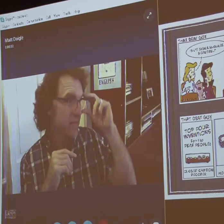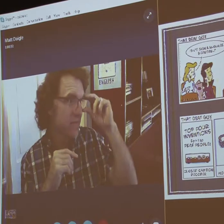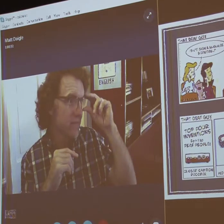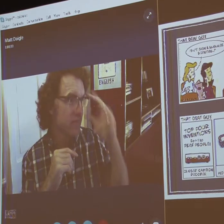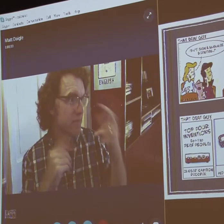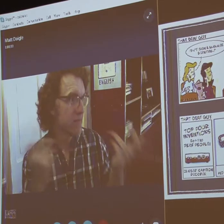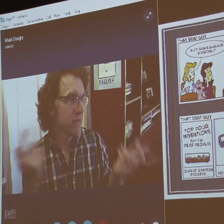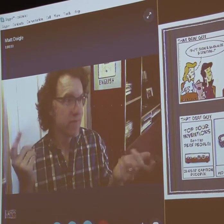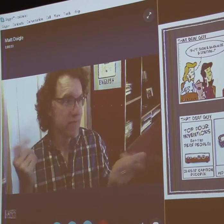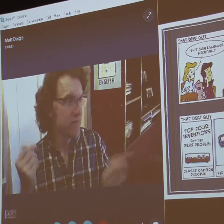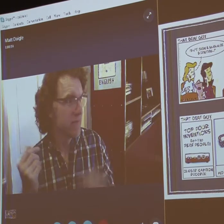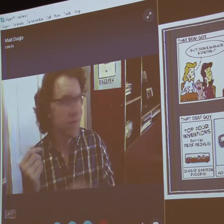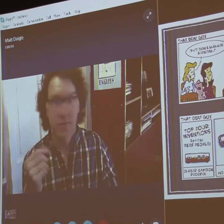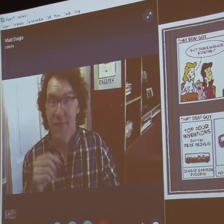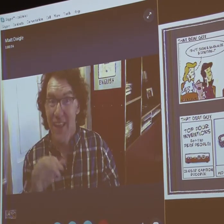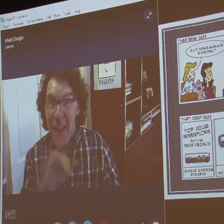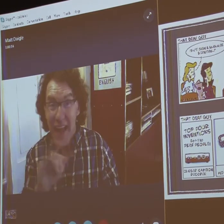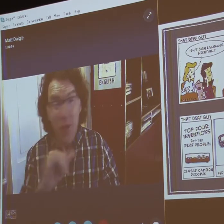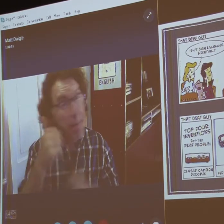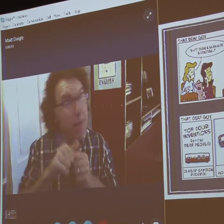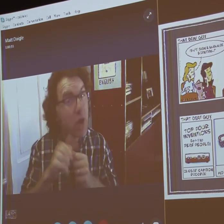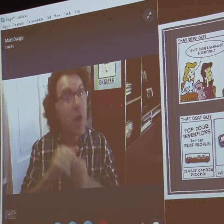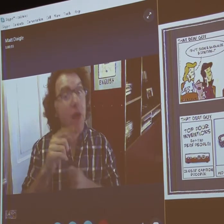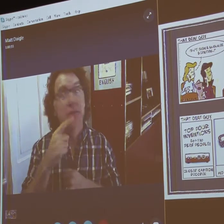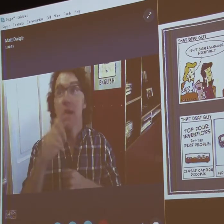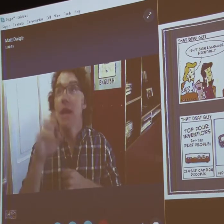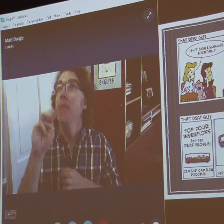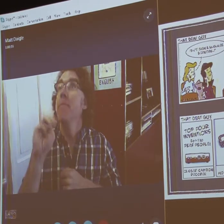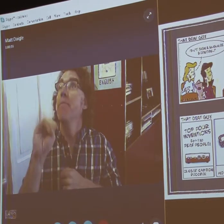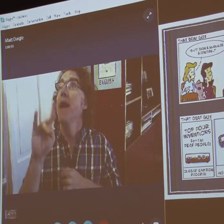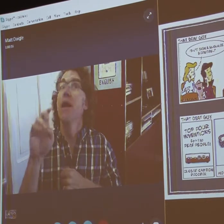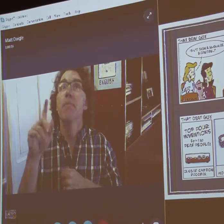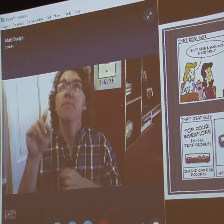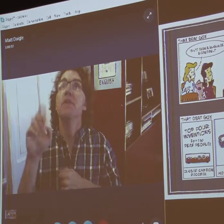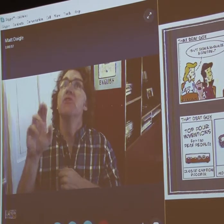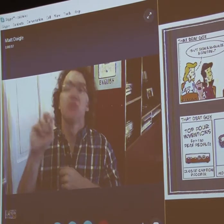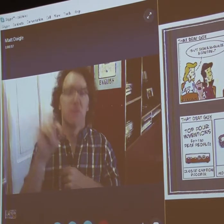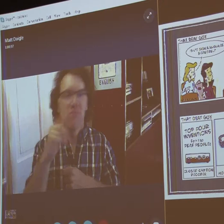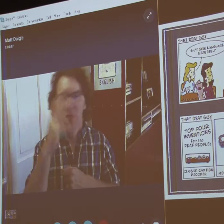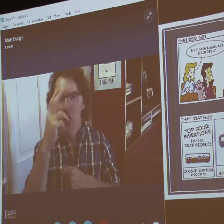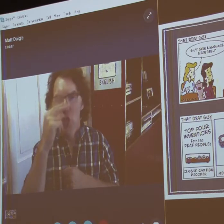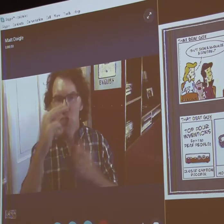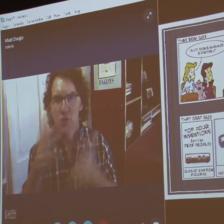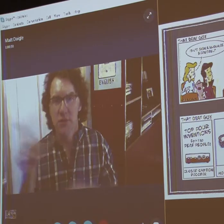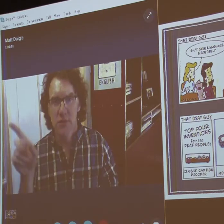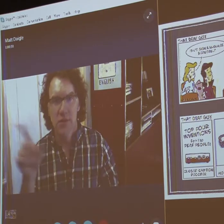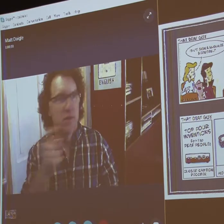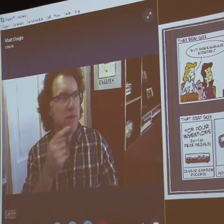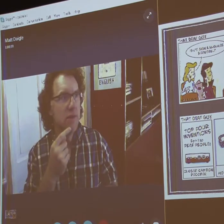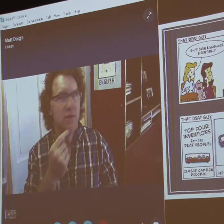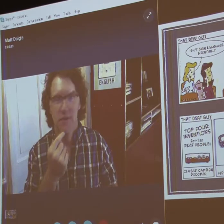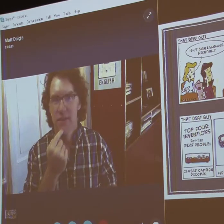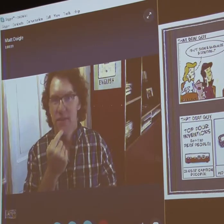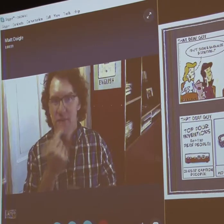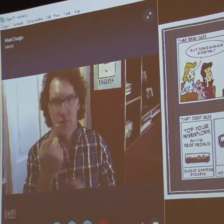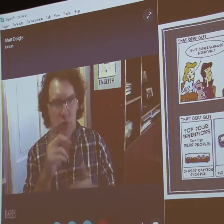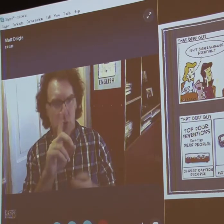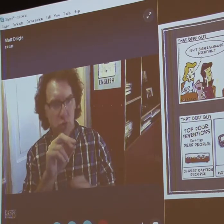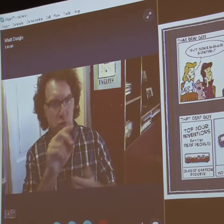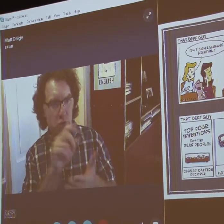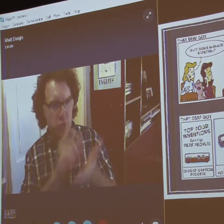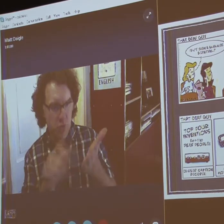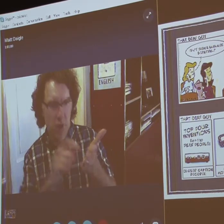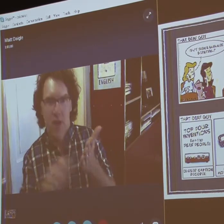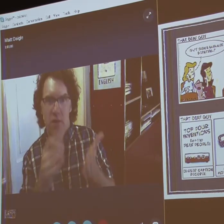write it from basically our experiences every day. Now, remember, Mike Peters, the cartoonist that